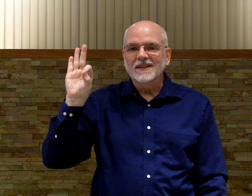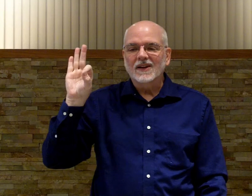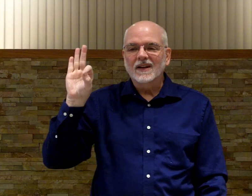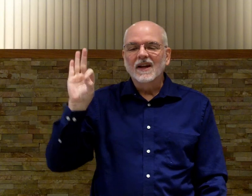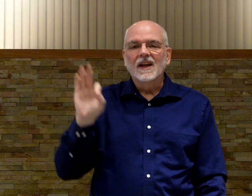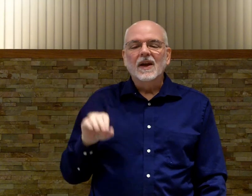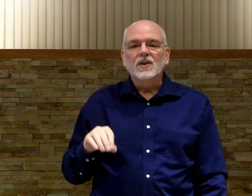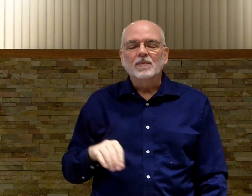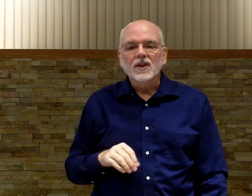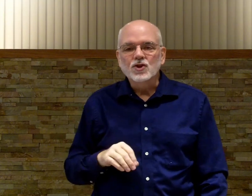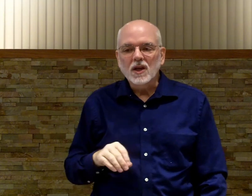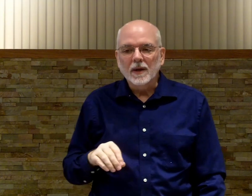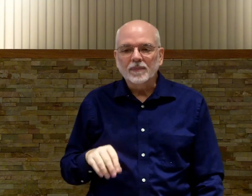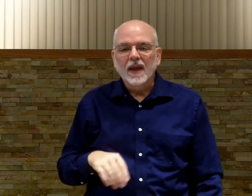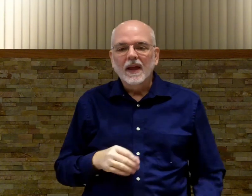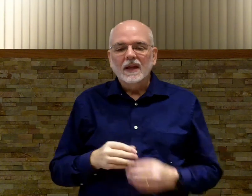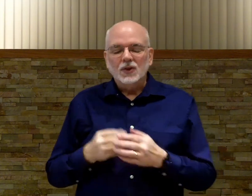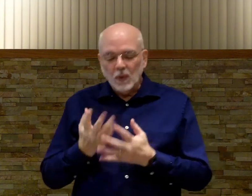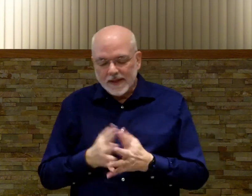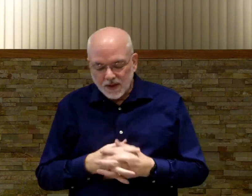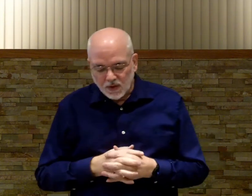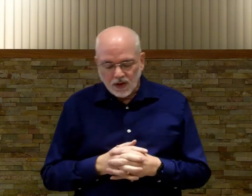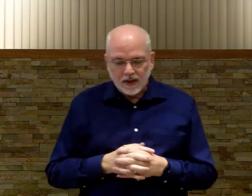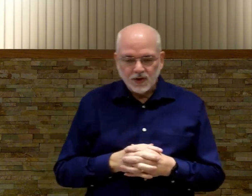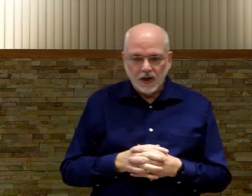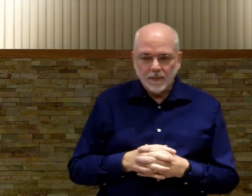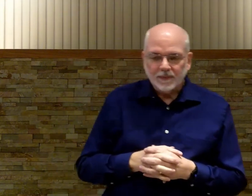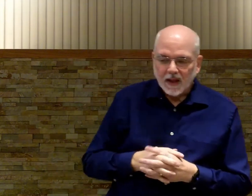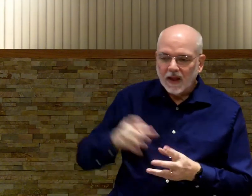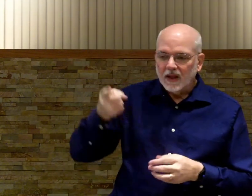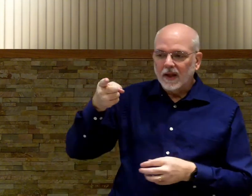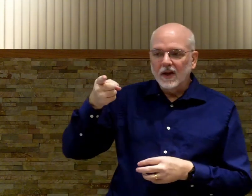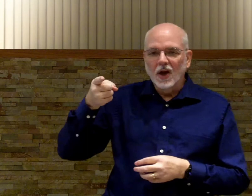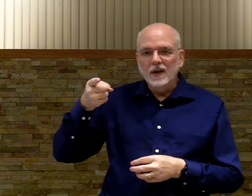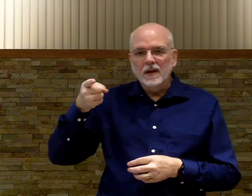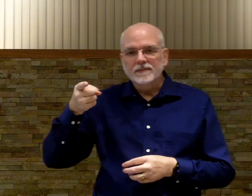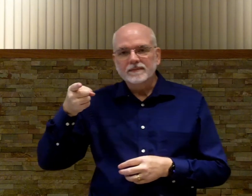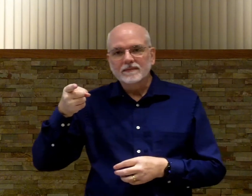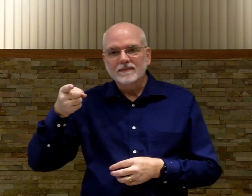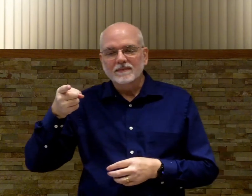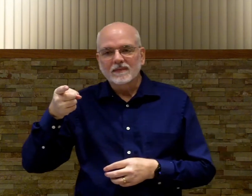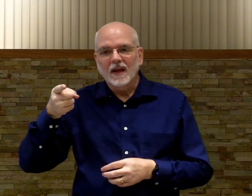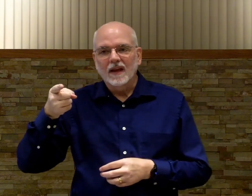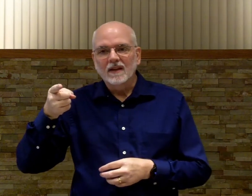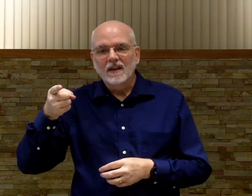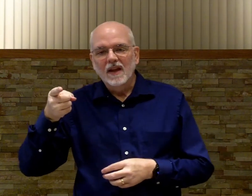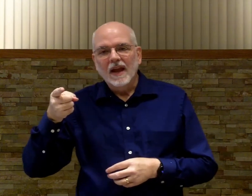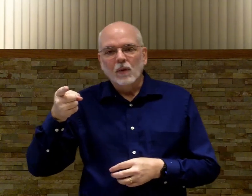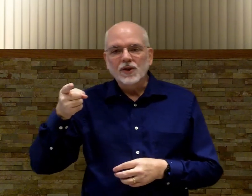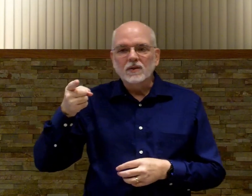All right? G. Two ways to do the letter G. Like a gun. Okay? Which is